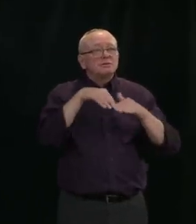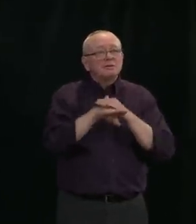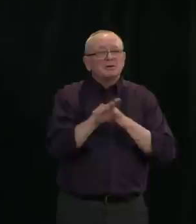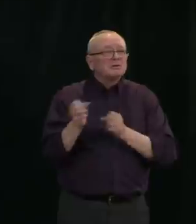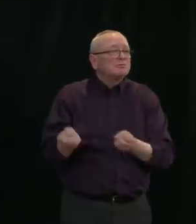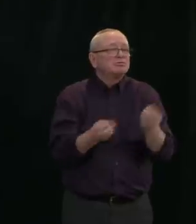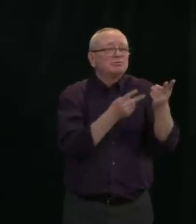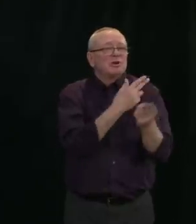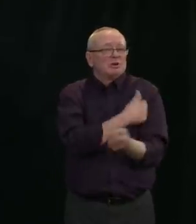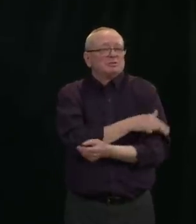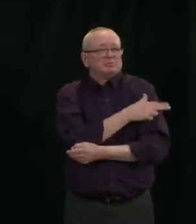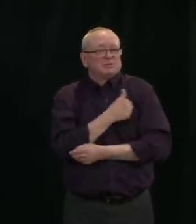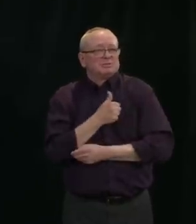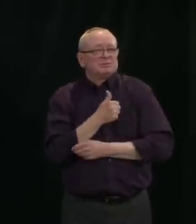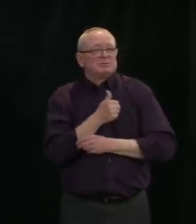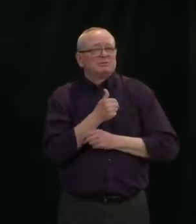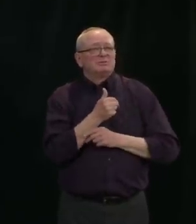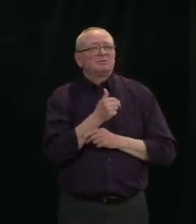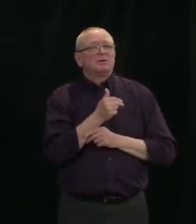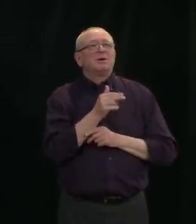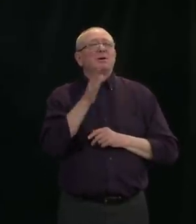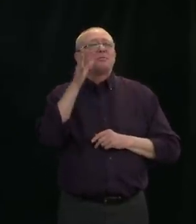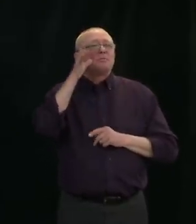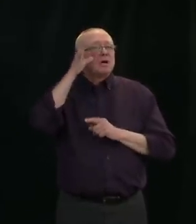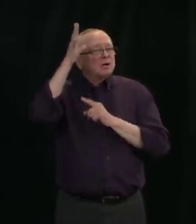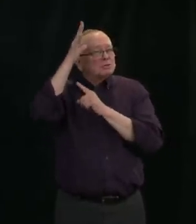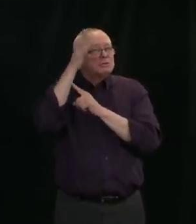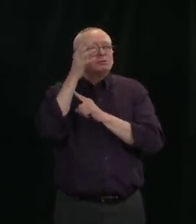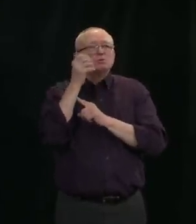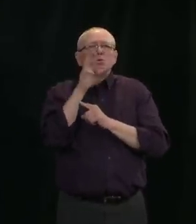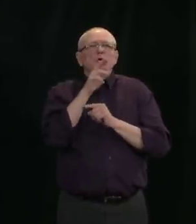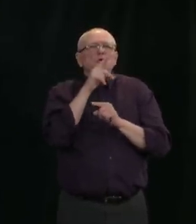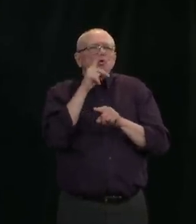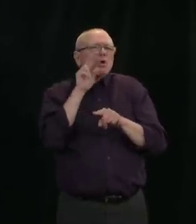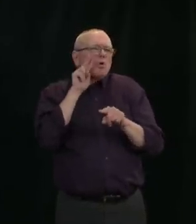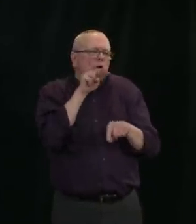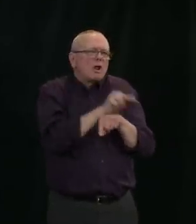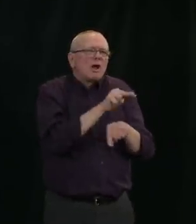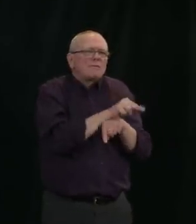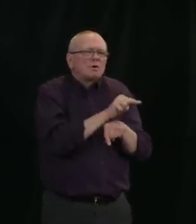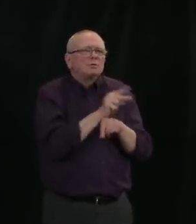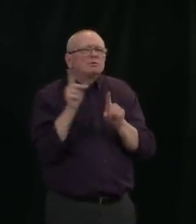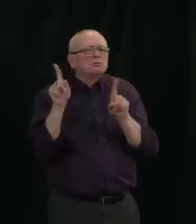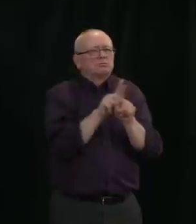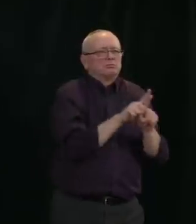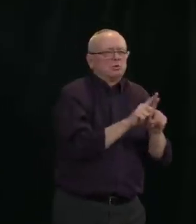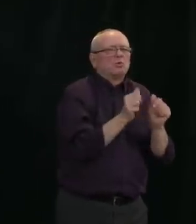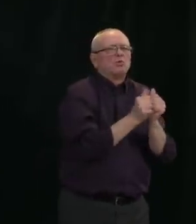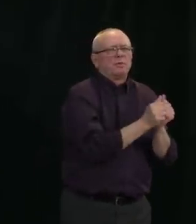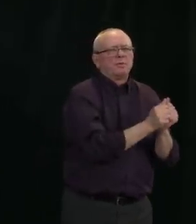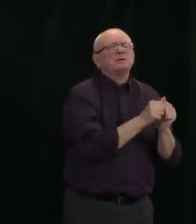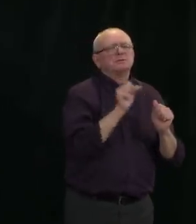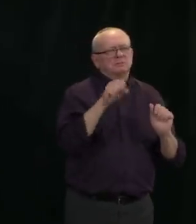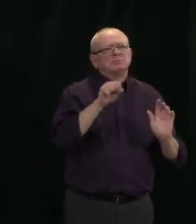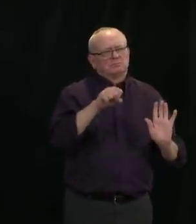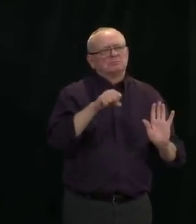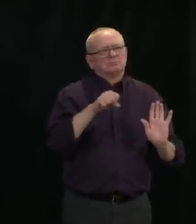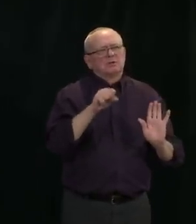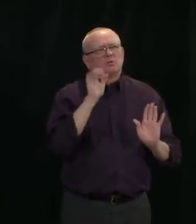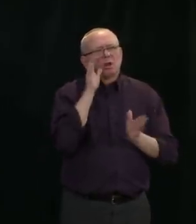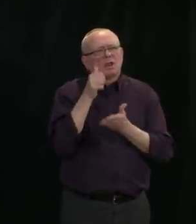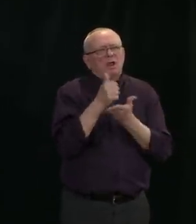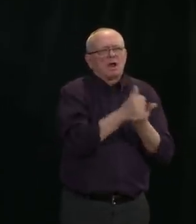is something that is extremely helpful. And so there will be some exceptions on a case-by-case basis for some of those